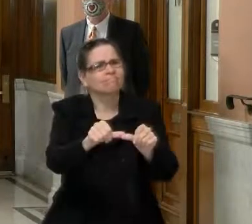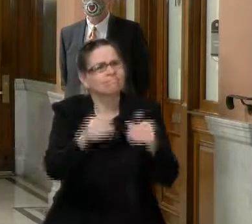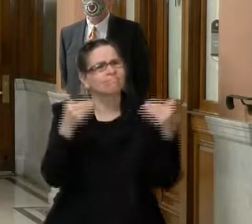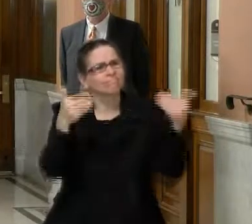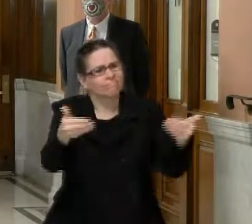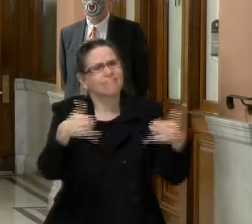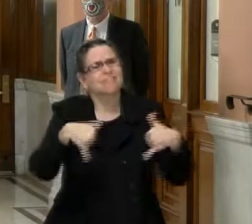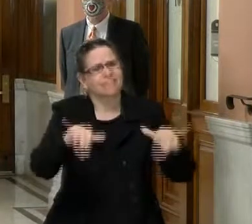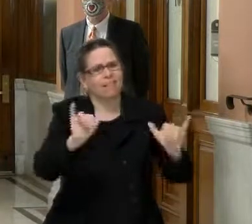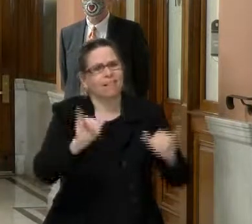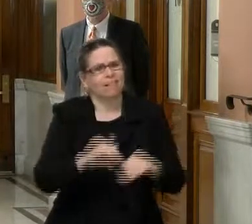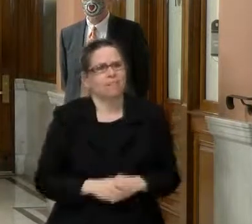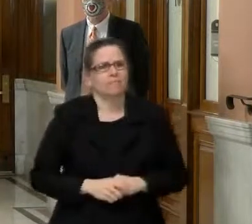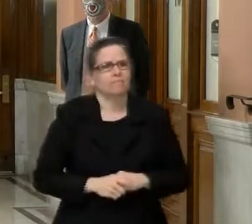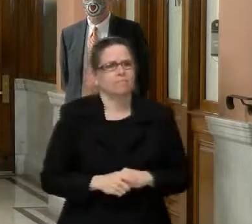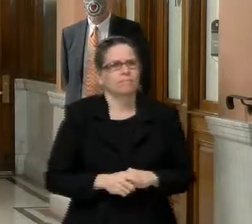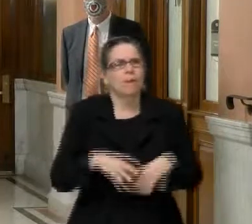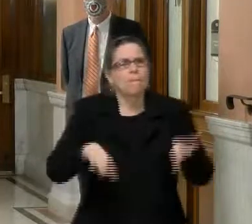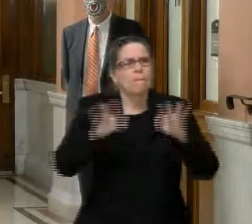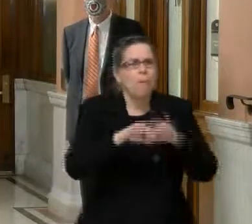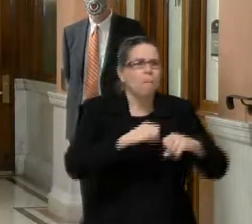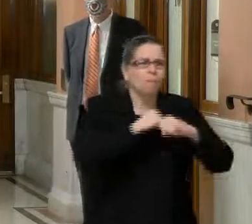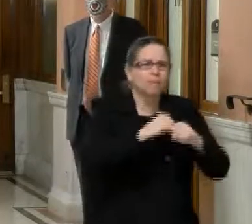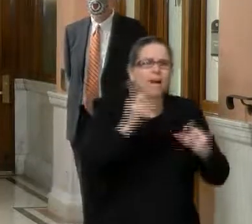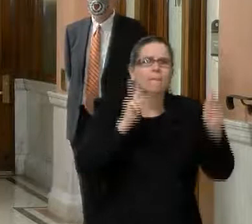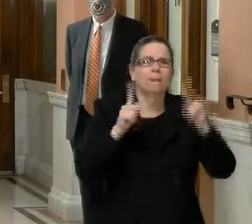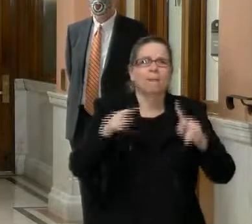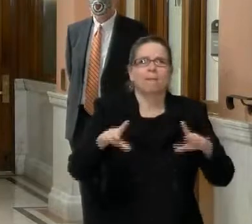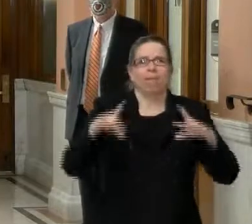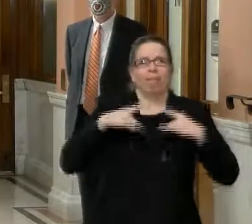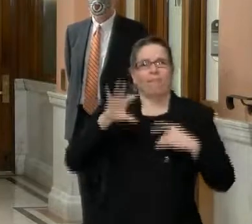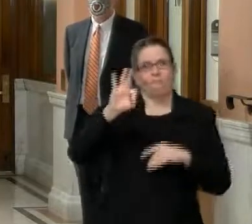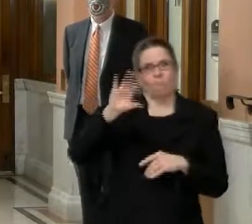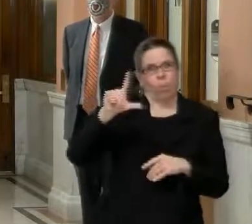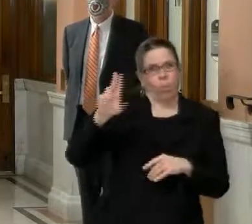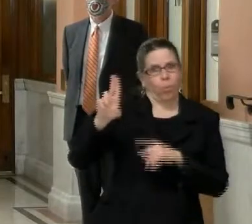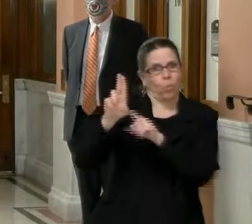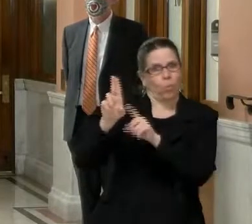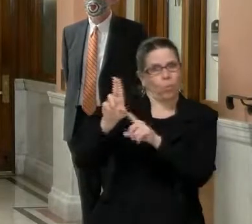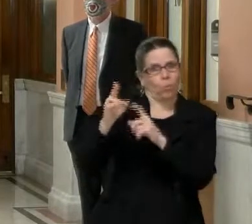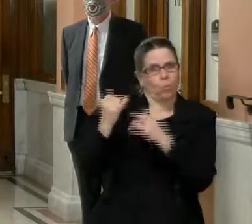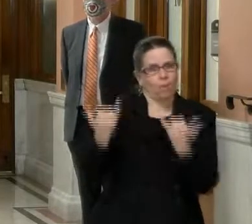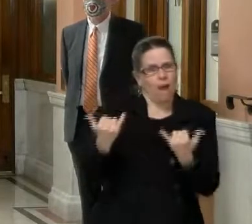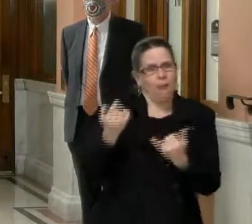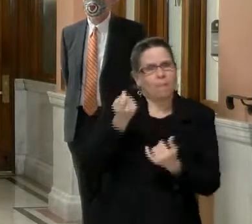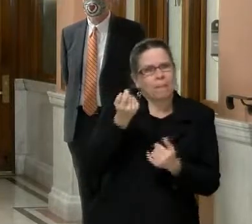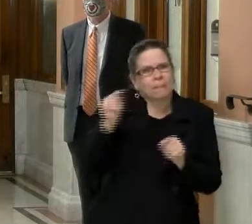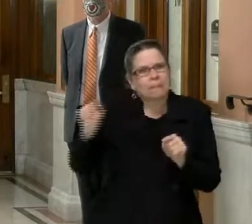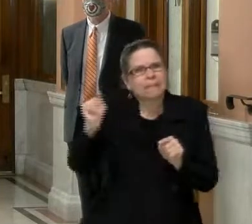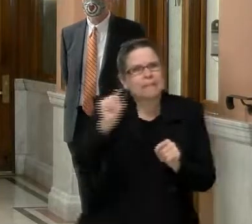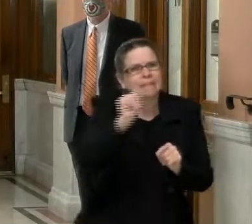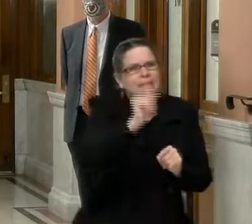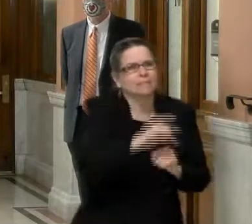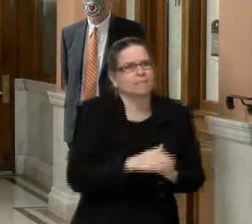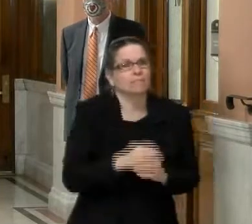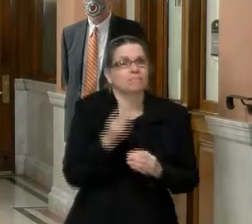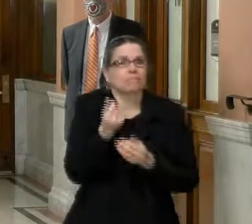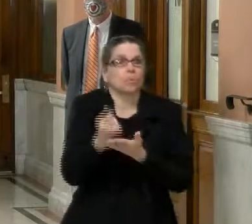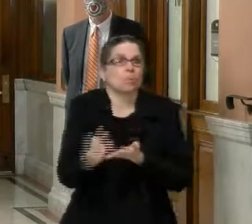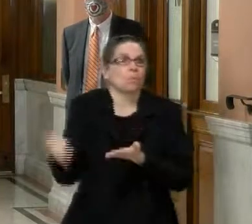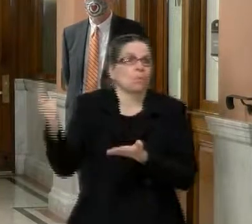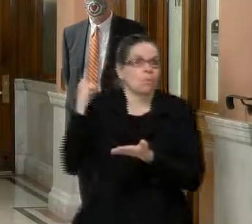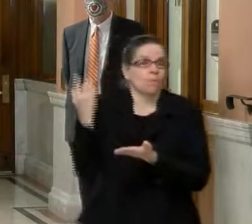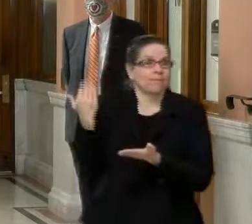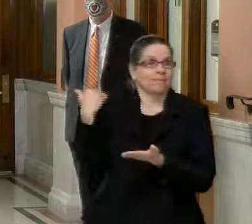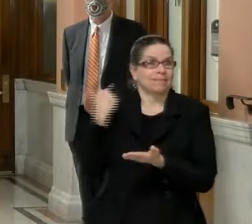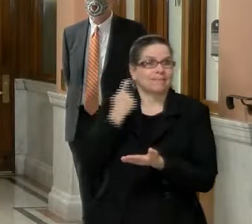to protect everyone. Uh, a few weeks back, we announced, uh, a mass competition and hopefully by next Thursday, we're going to have announced